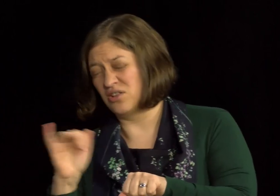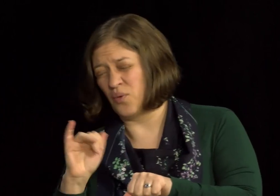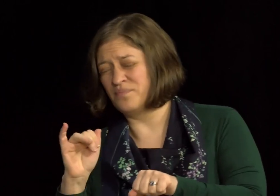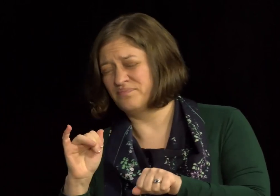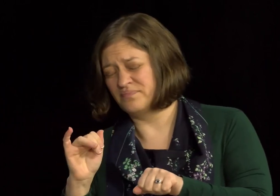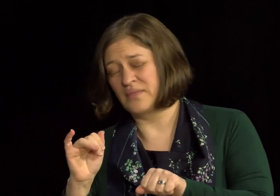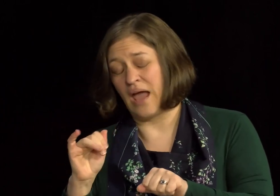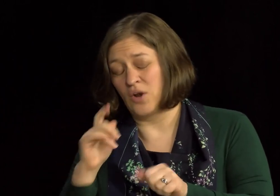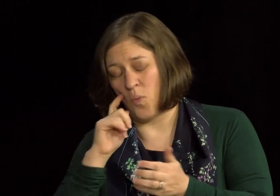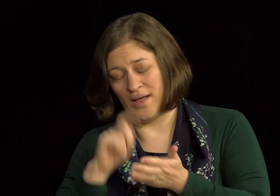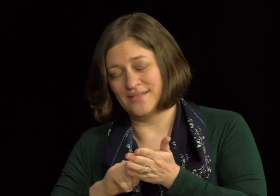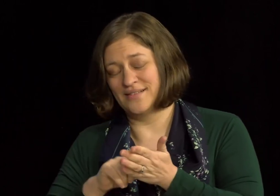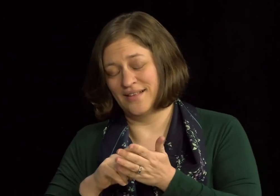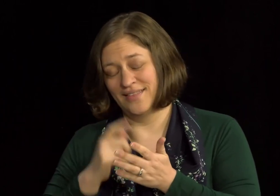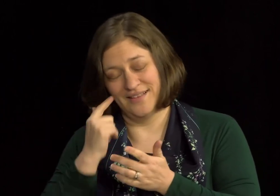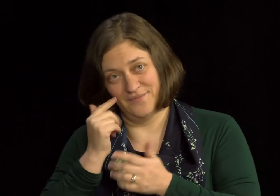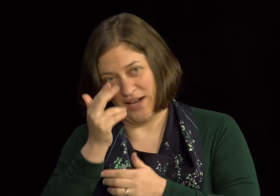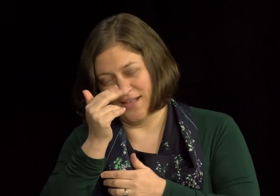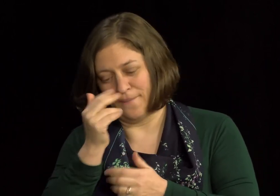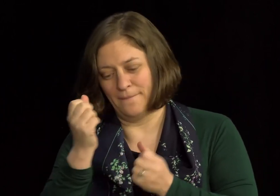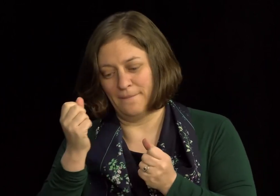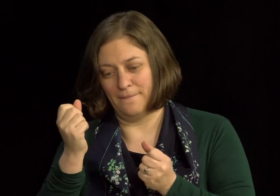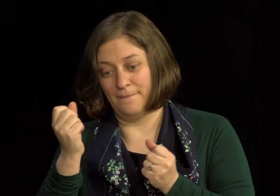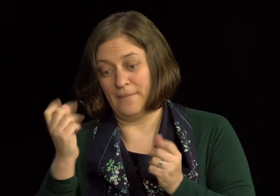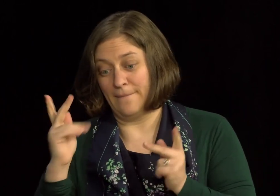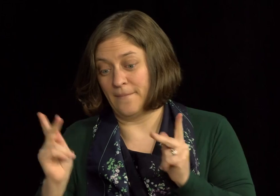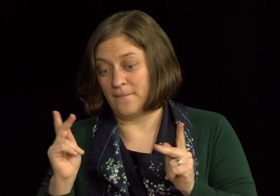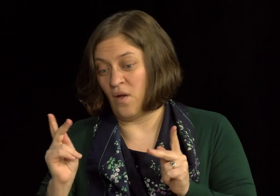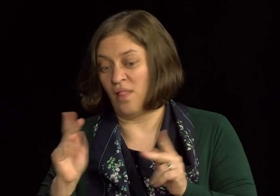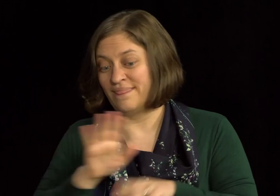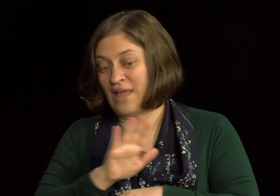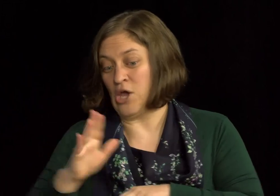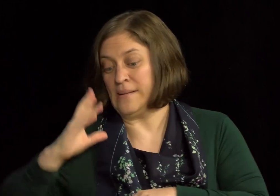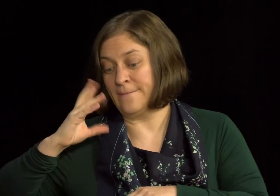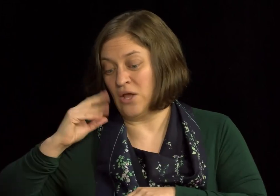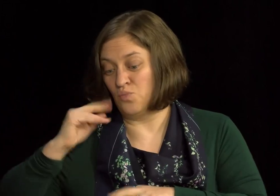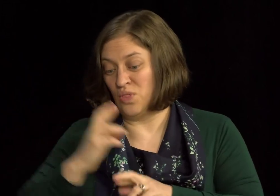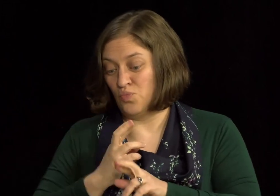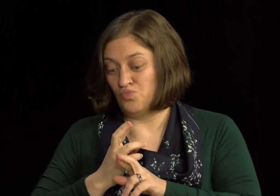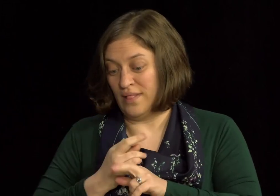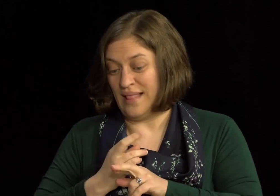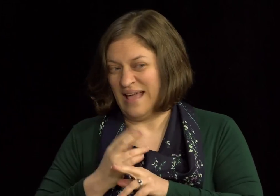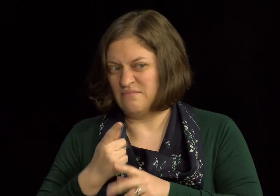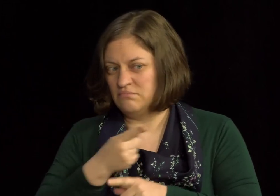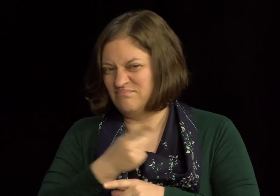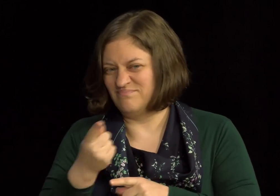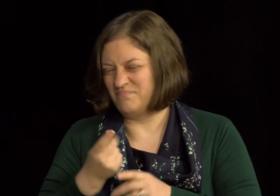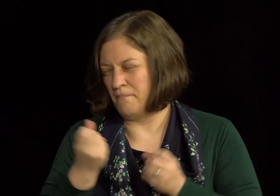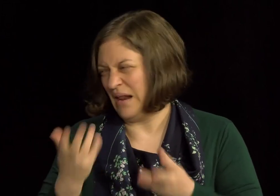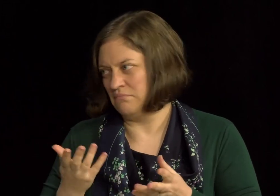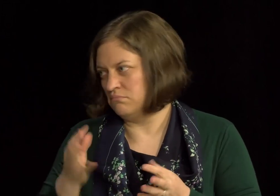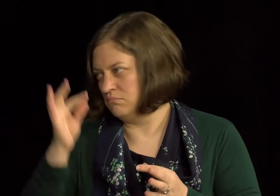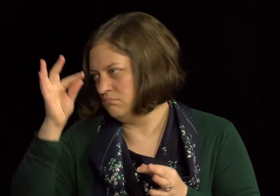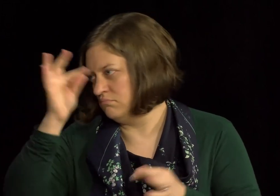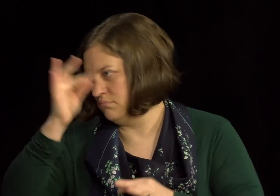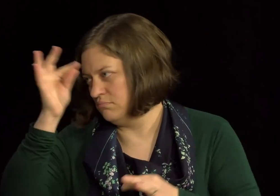but it really didn't benefit deaf people for a long, long time. And I think it's funny that, um, people who've used the relay service